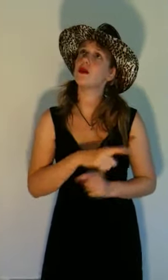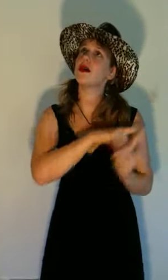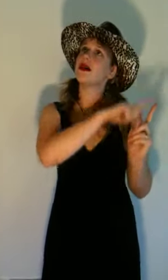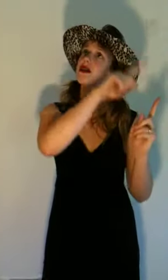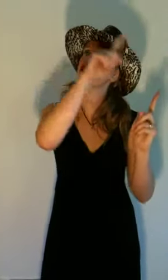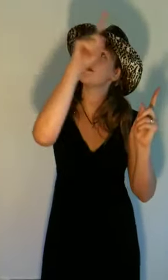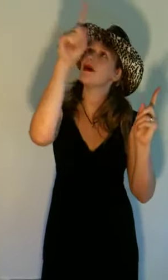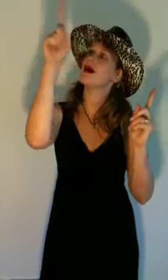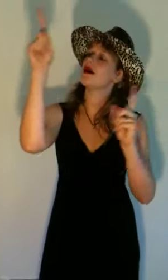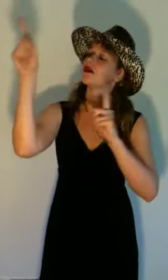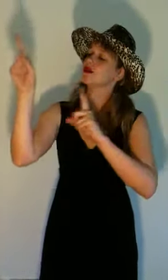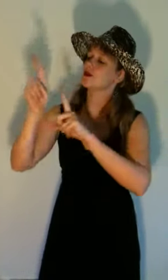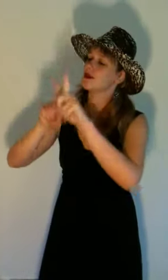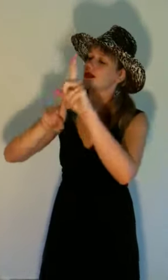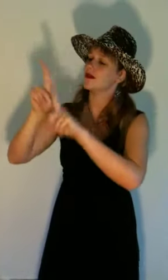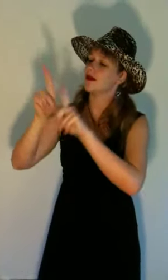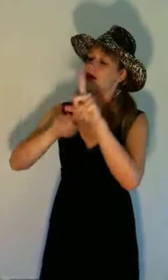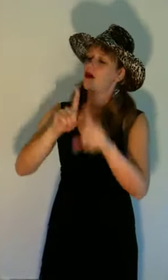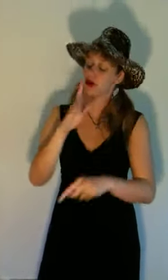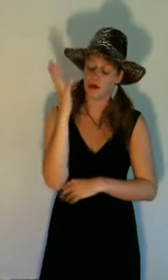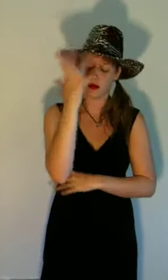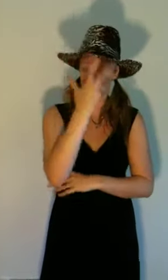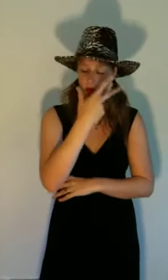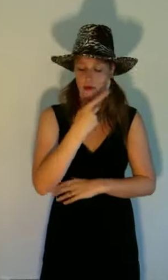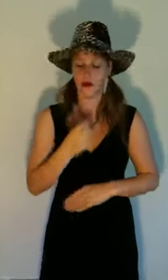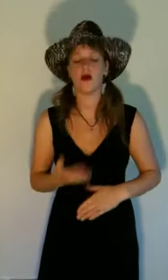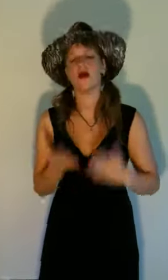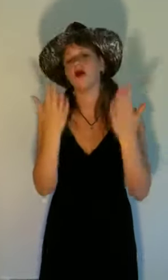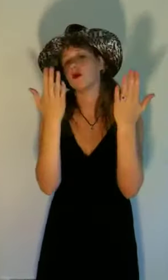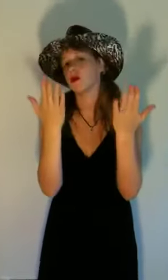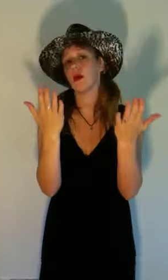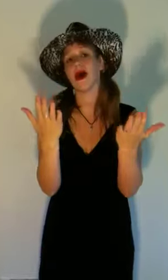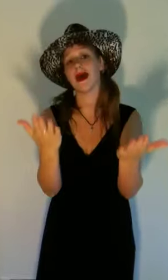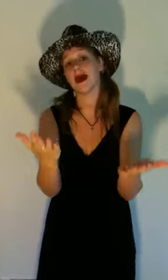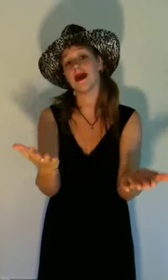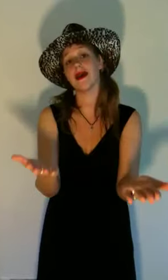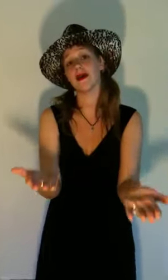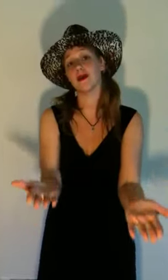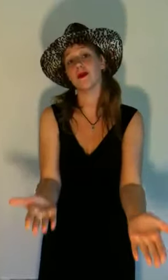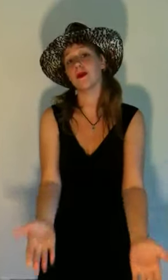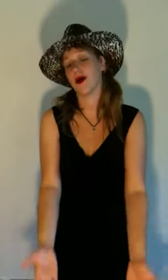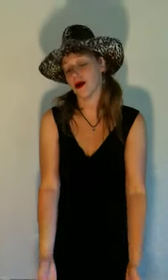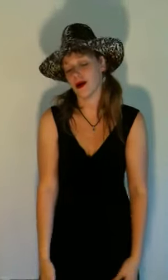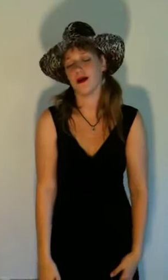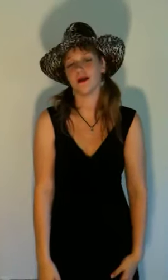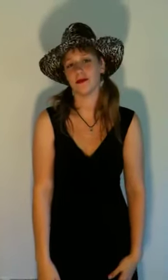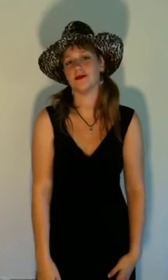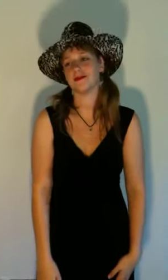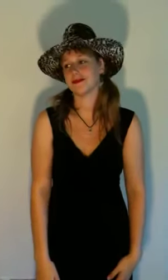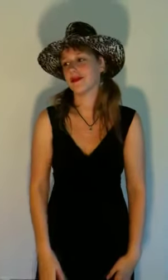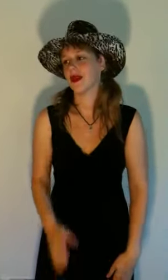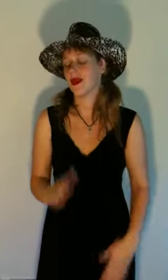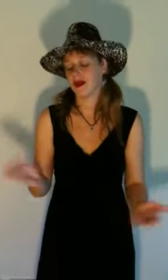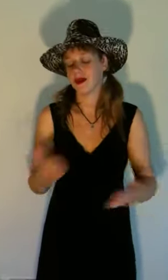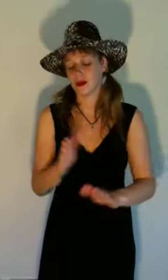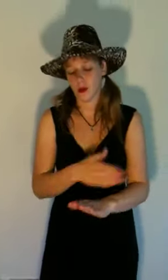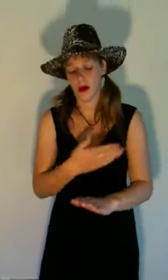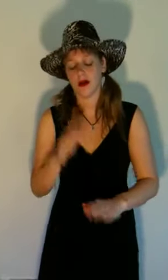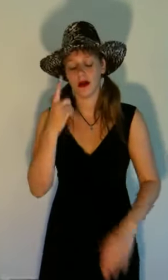a shooting star You're beautiful the way you are This one's for